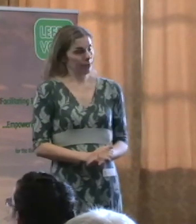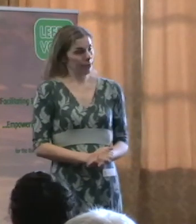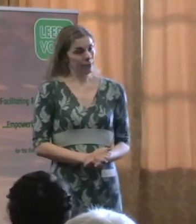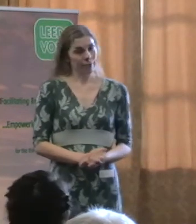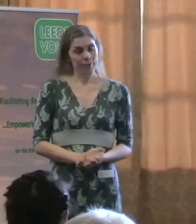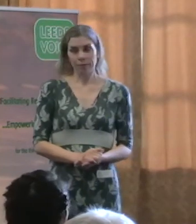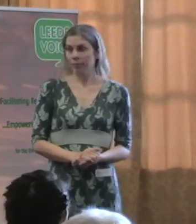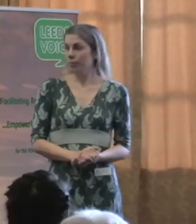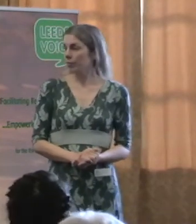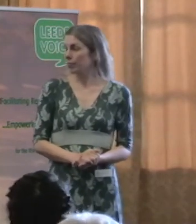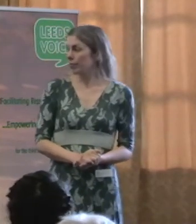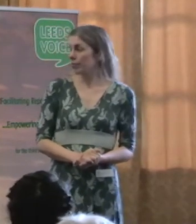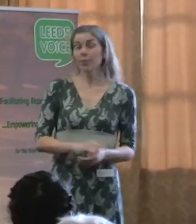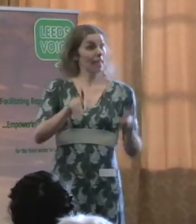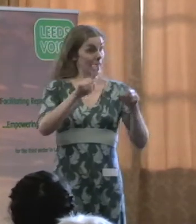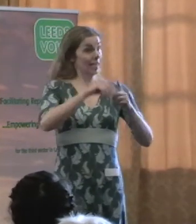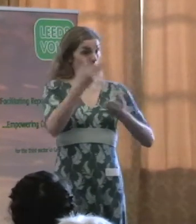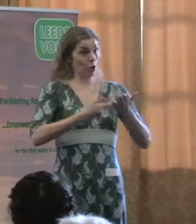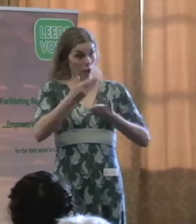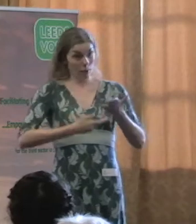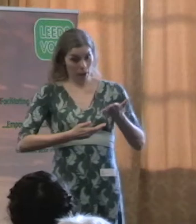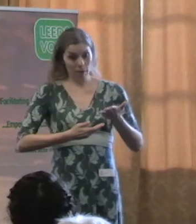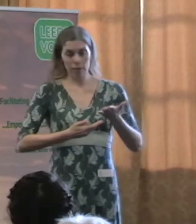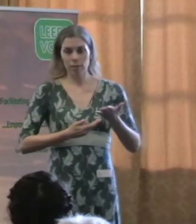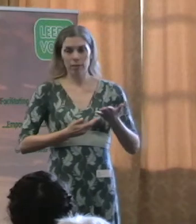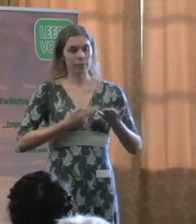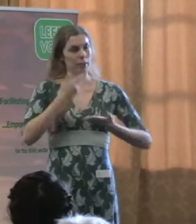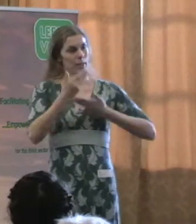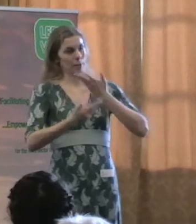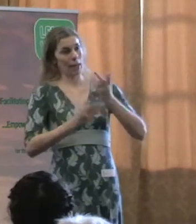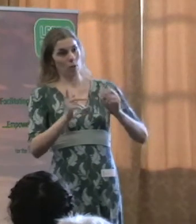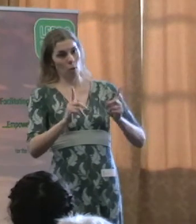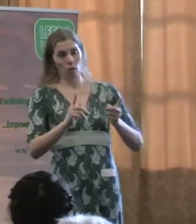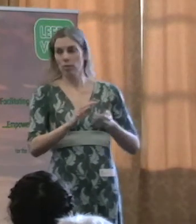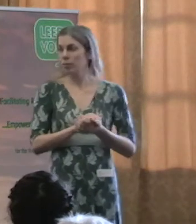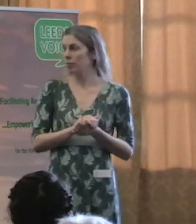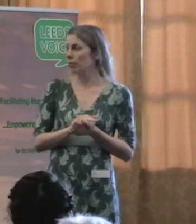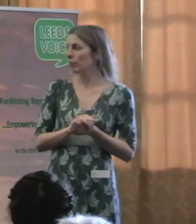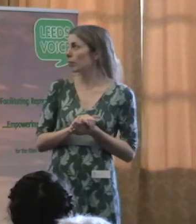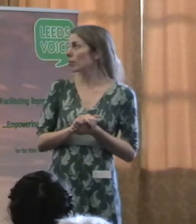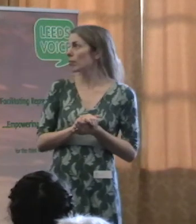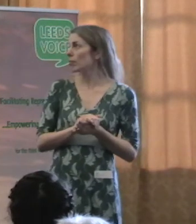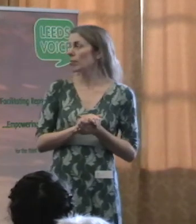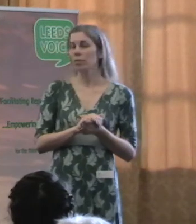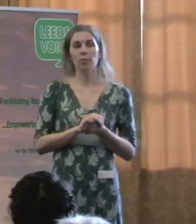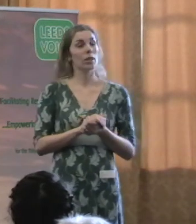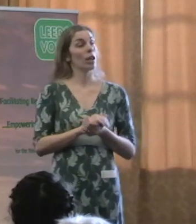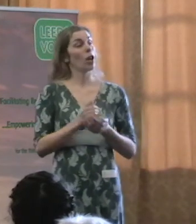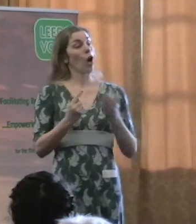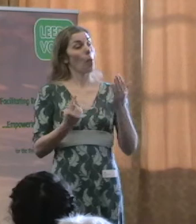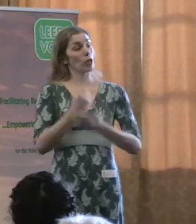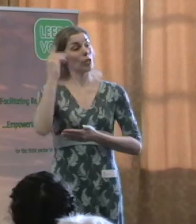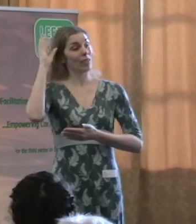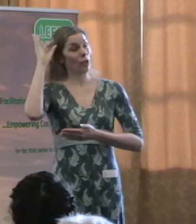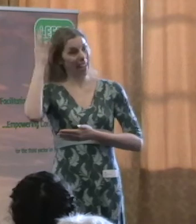That same document also spells out, and I'll read them out, opportunities for local government to take innovative